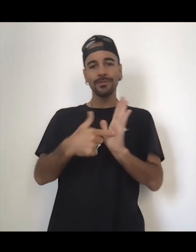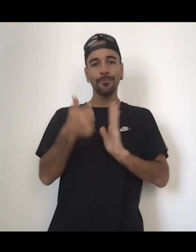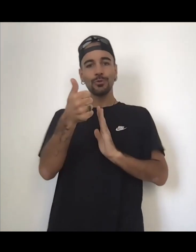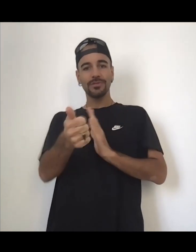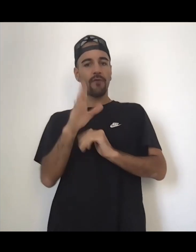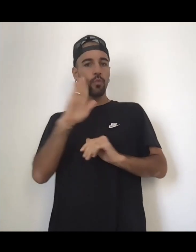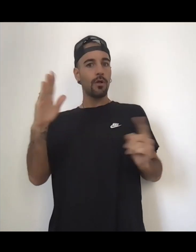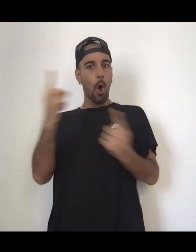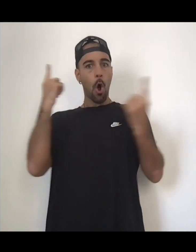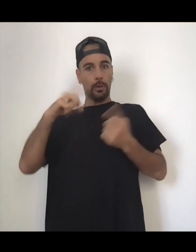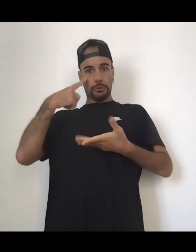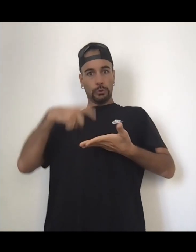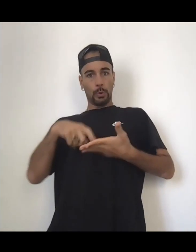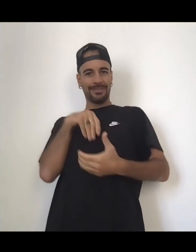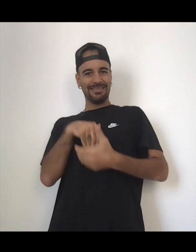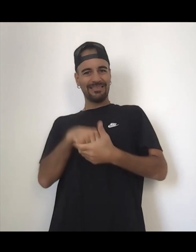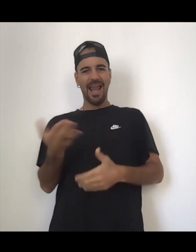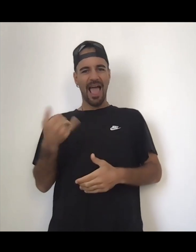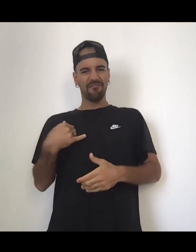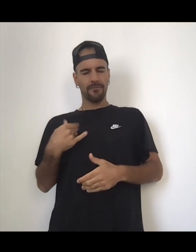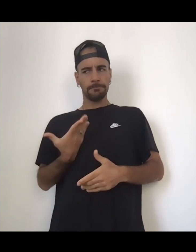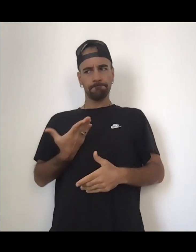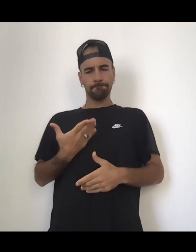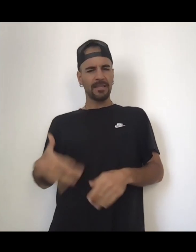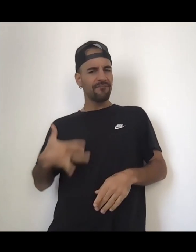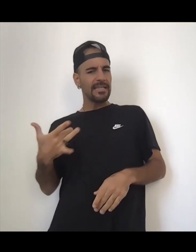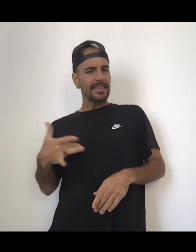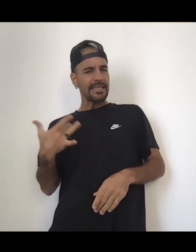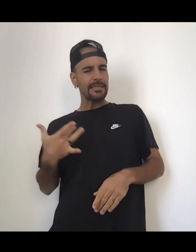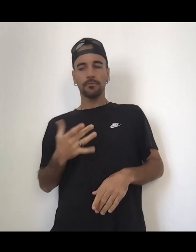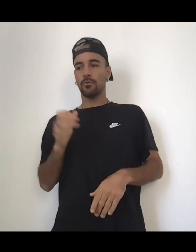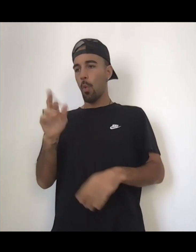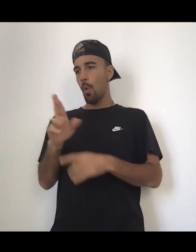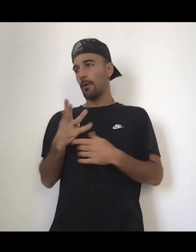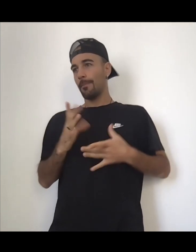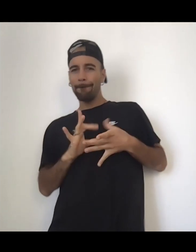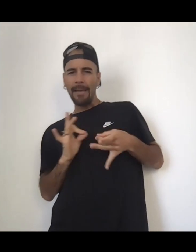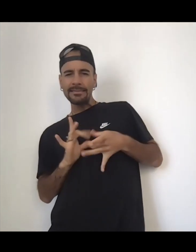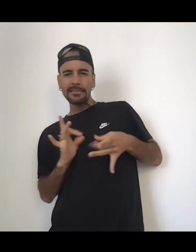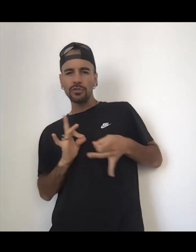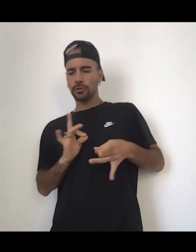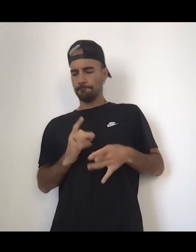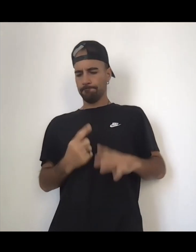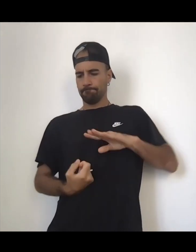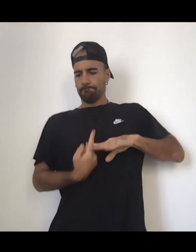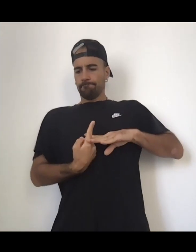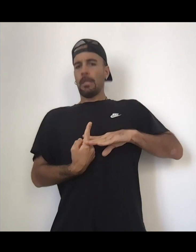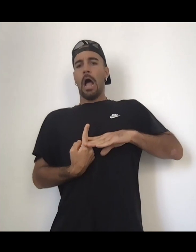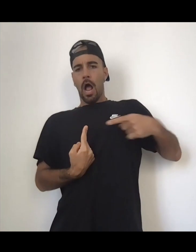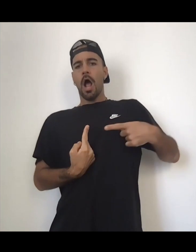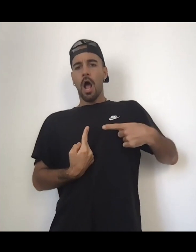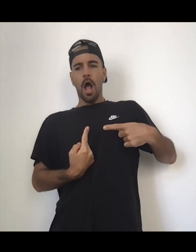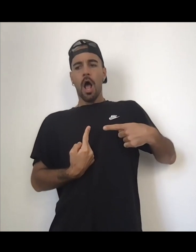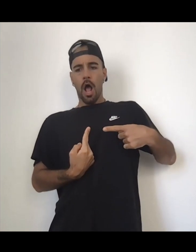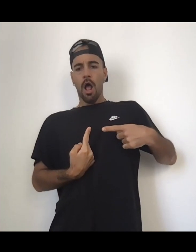either share, I can keep, I can ignore, I can push down, which, you know, then gets into our emotions, which is